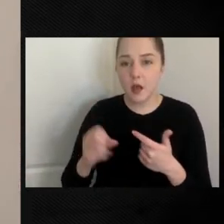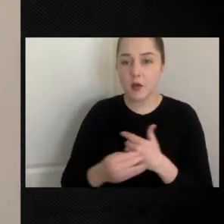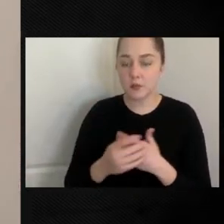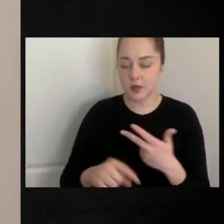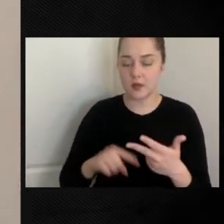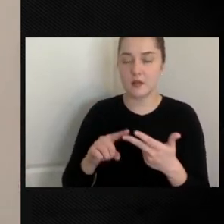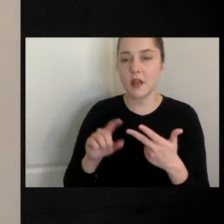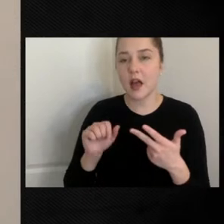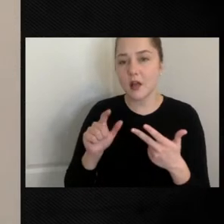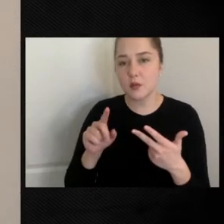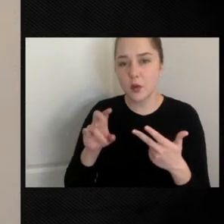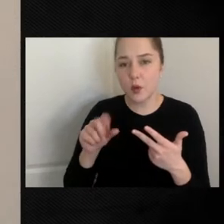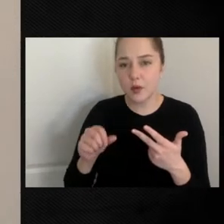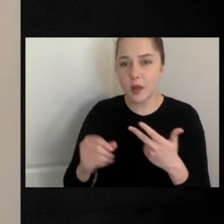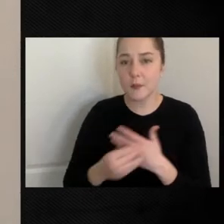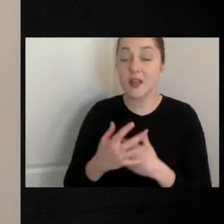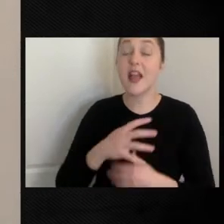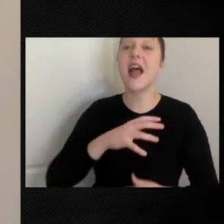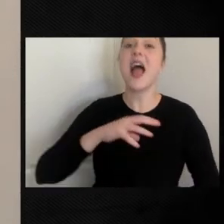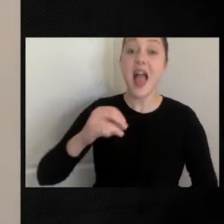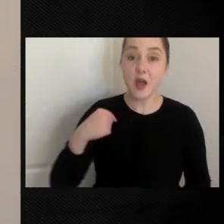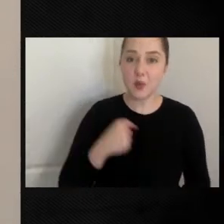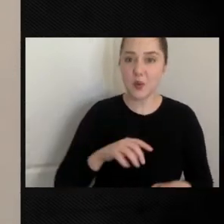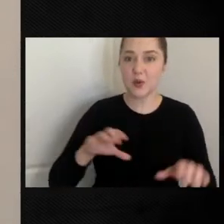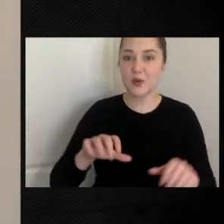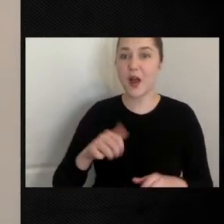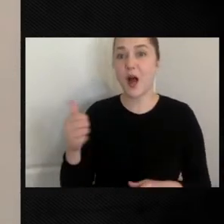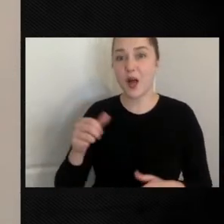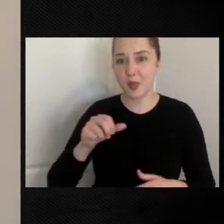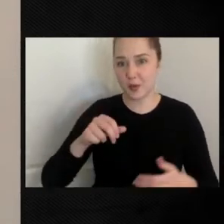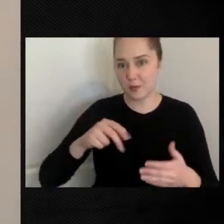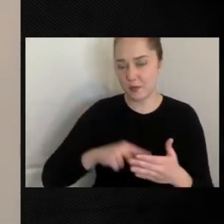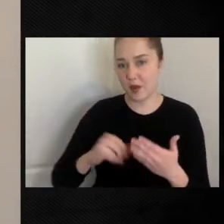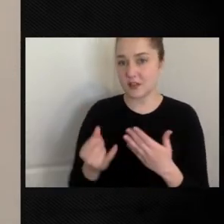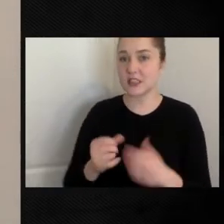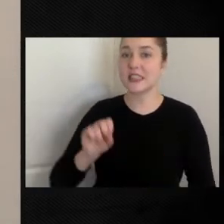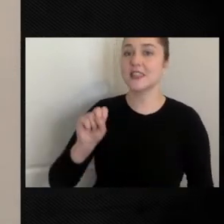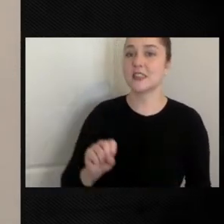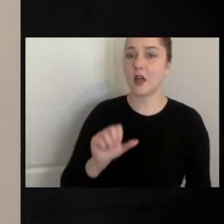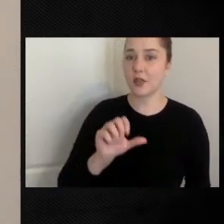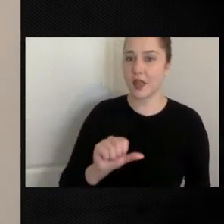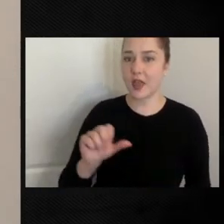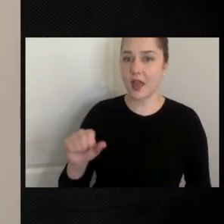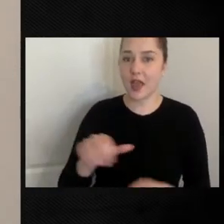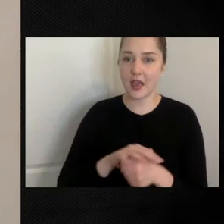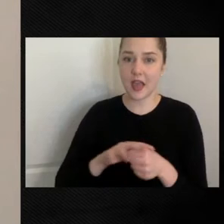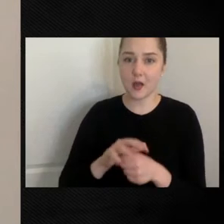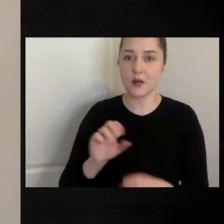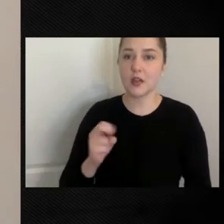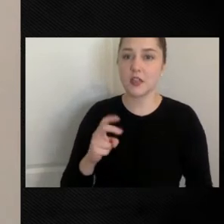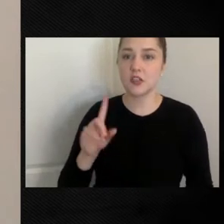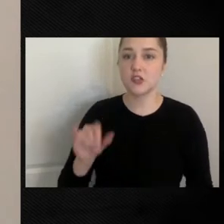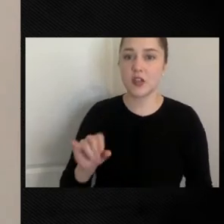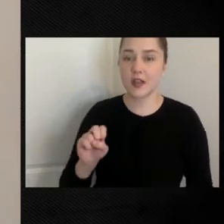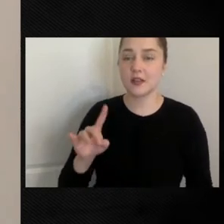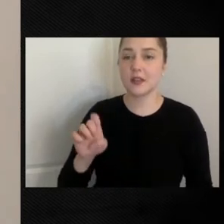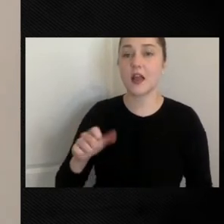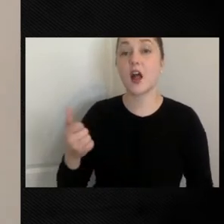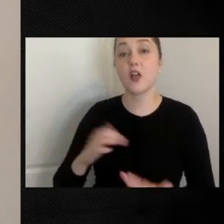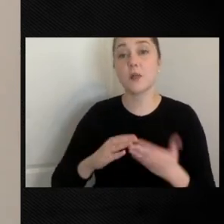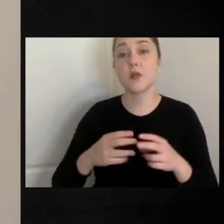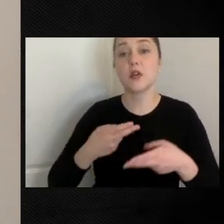project in southern Anne Arundel County in the Shadyside area, another community called Columbia Beach.